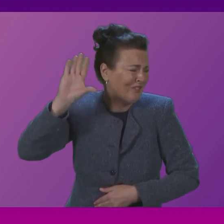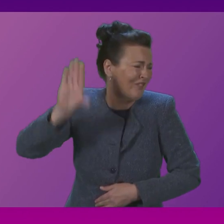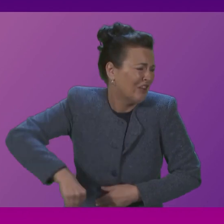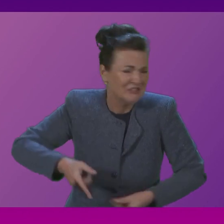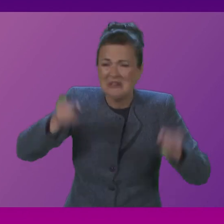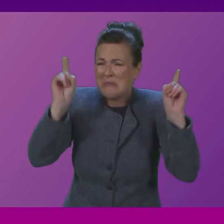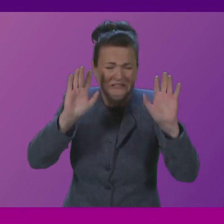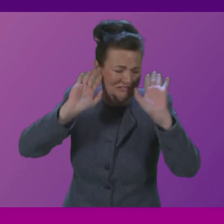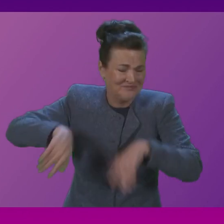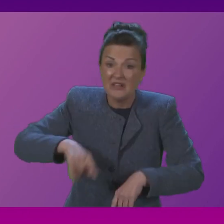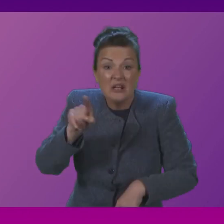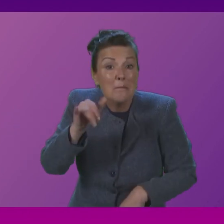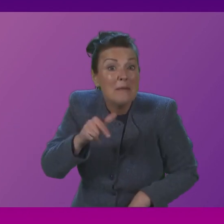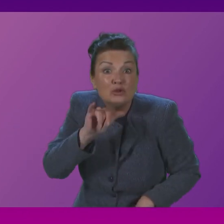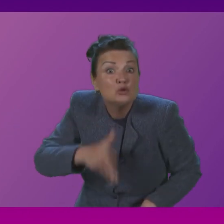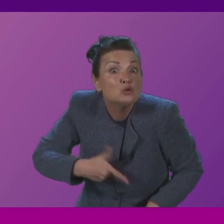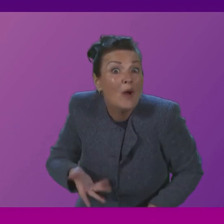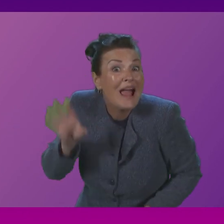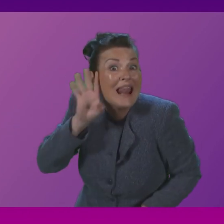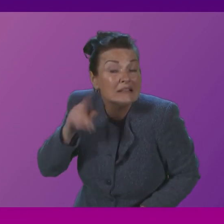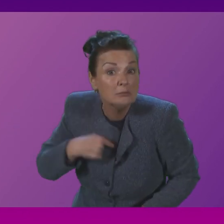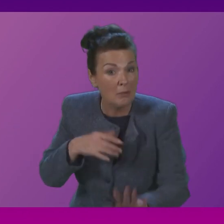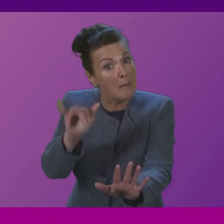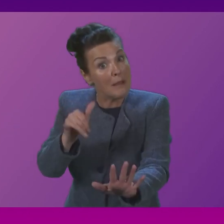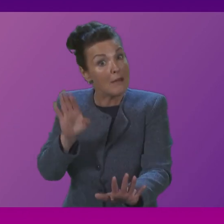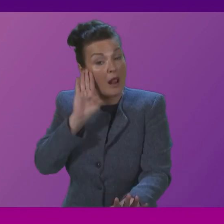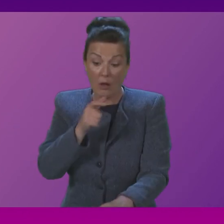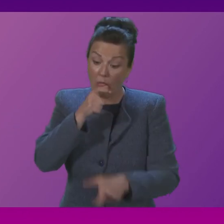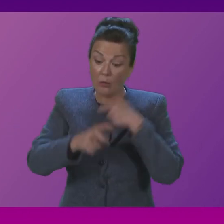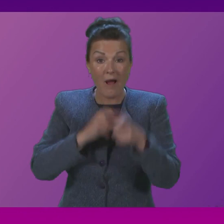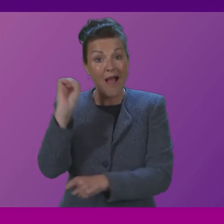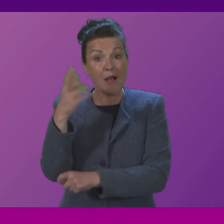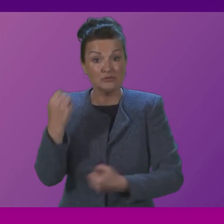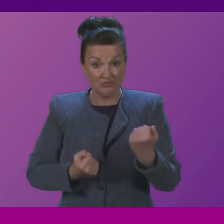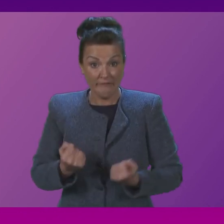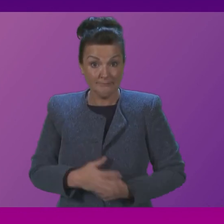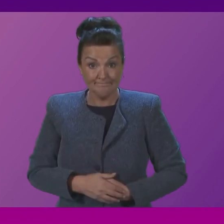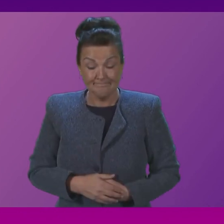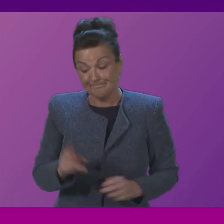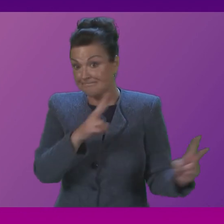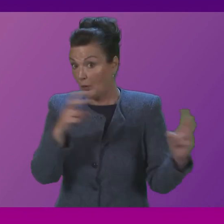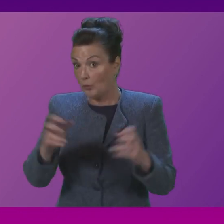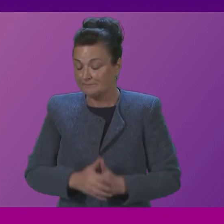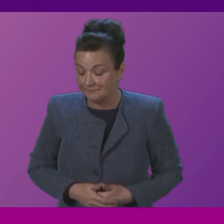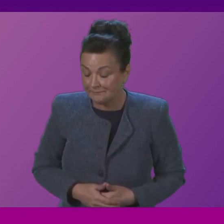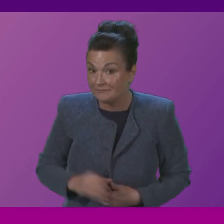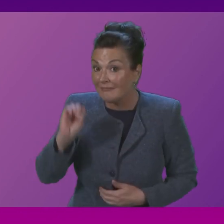doesn't want to listen to me, so maybe she should listen to the words of an ambulance driver. Waiting times at the Queen Elizabeth and elsewhere